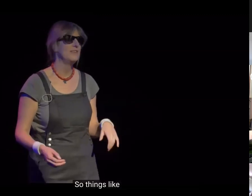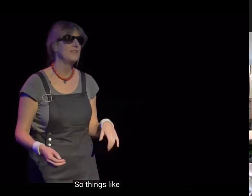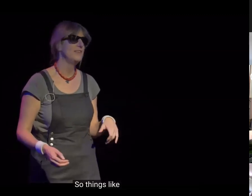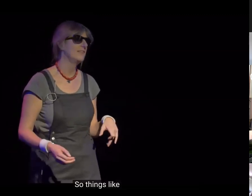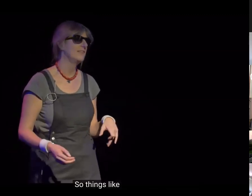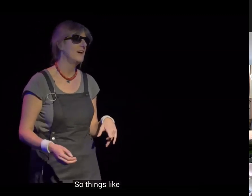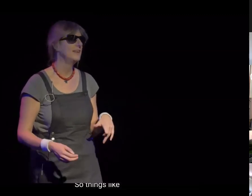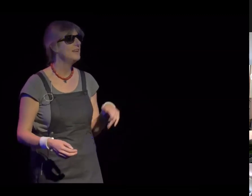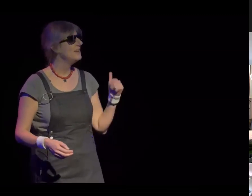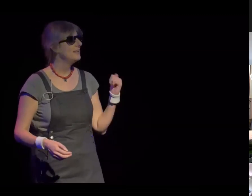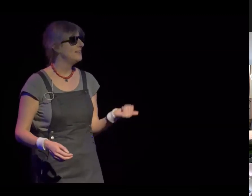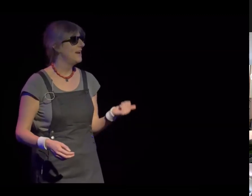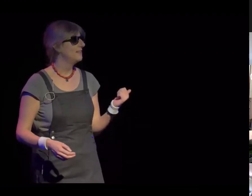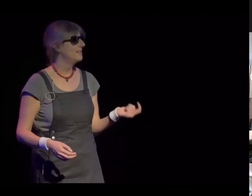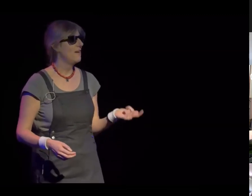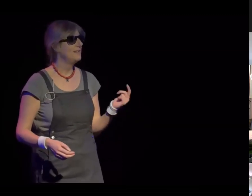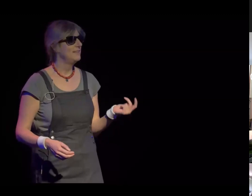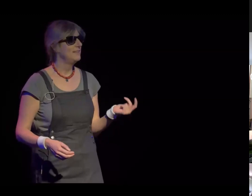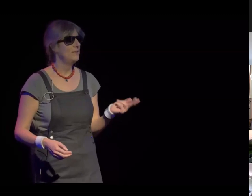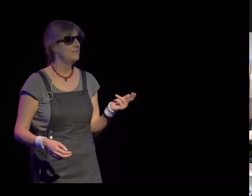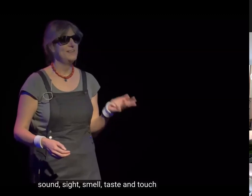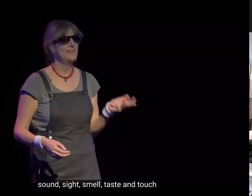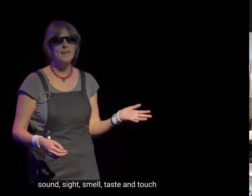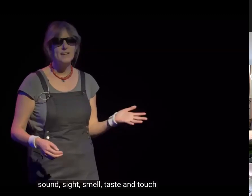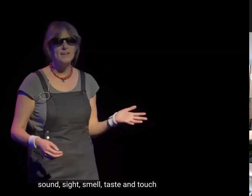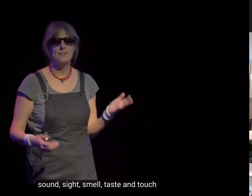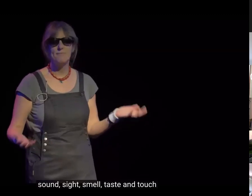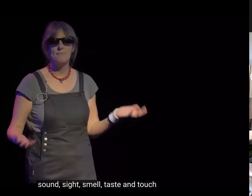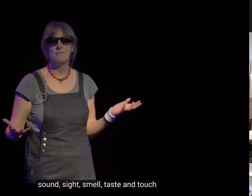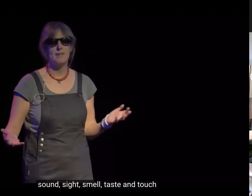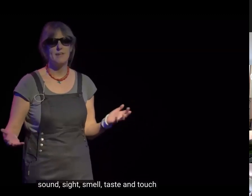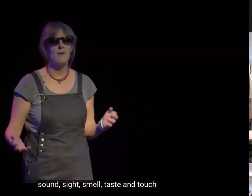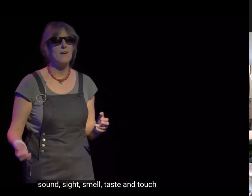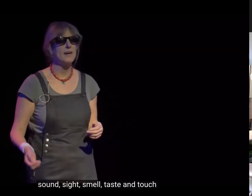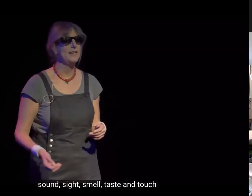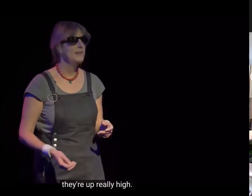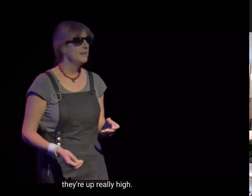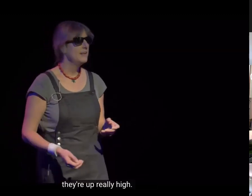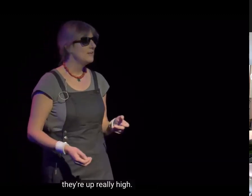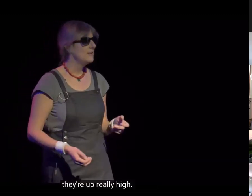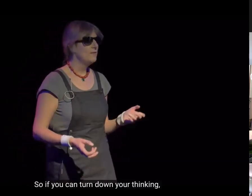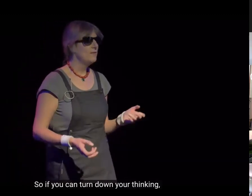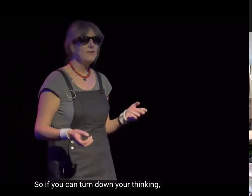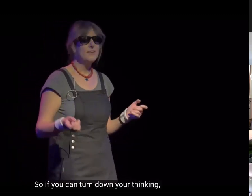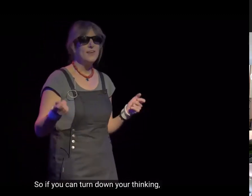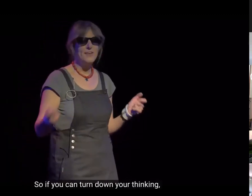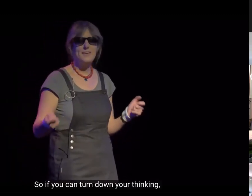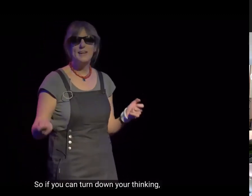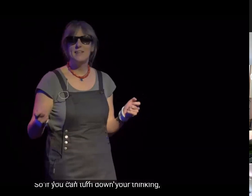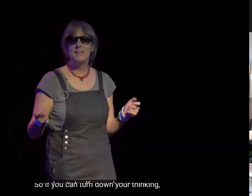things like sound, sight, smell, taste and touch. They're up really high. So if you could turn down your